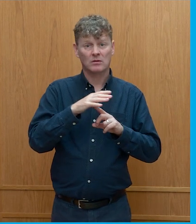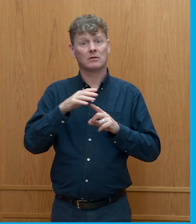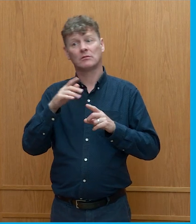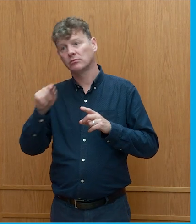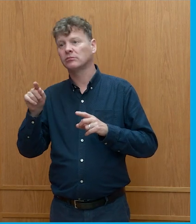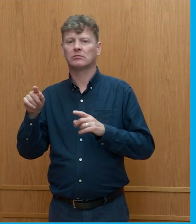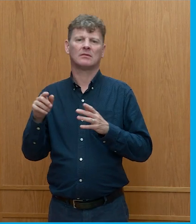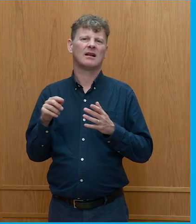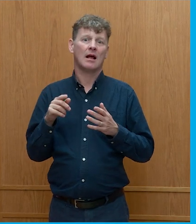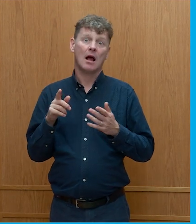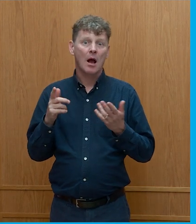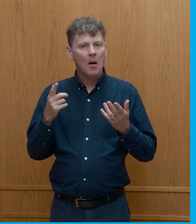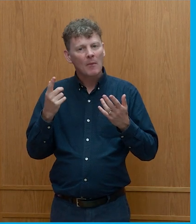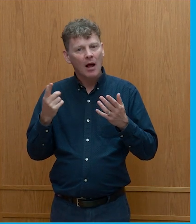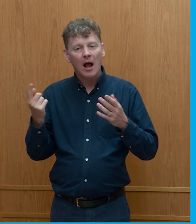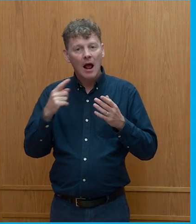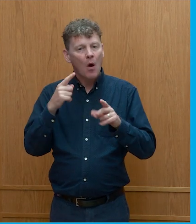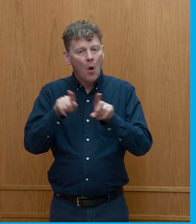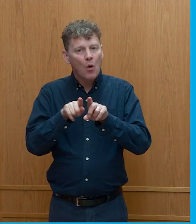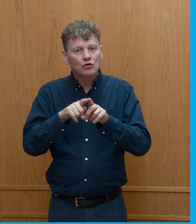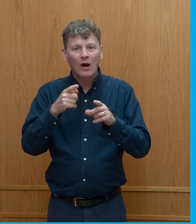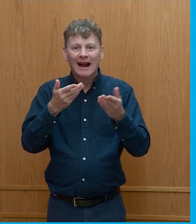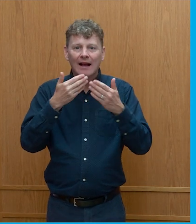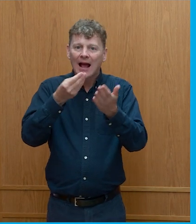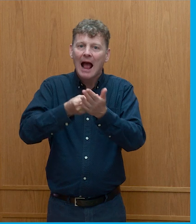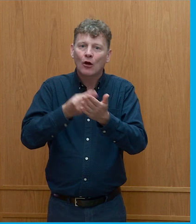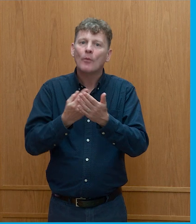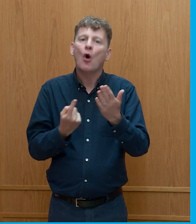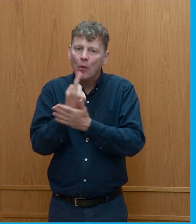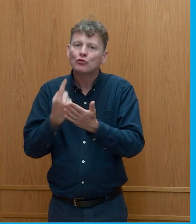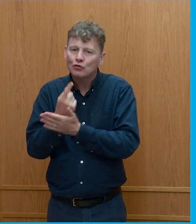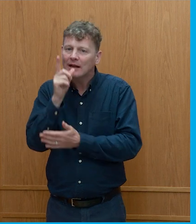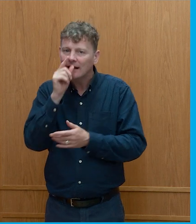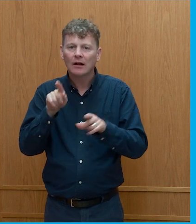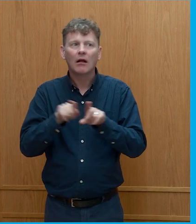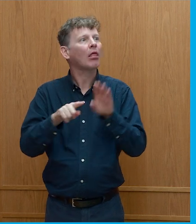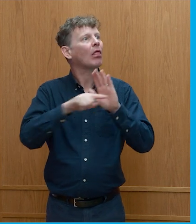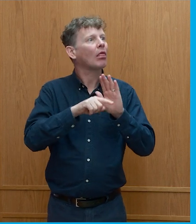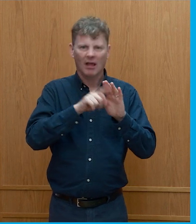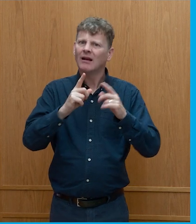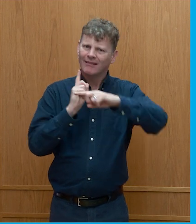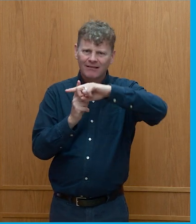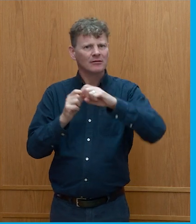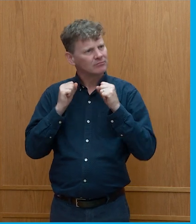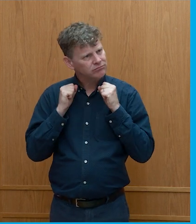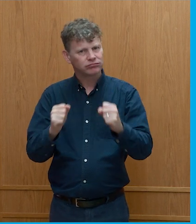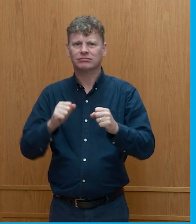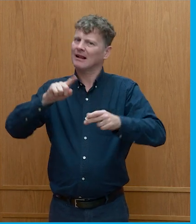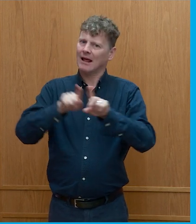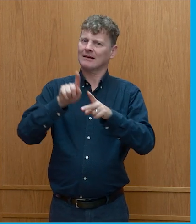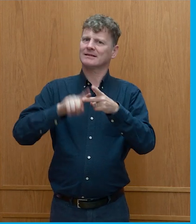huge economic opportunities for the country as a whole and the individuals who could go into those sectors as well. So again, a secondary benefit.